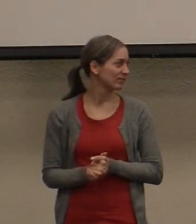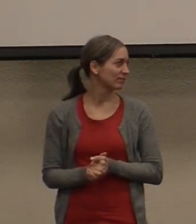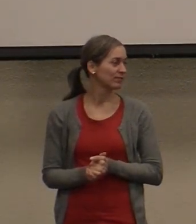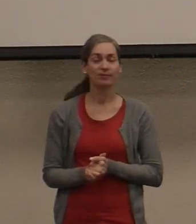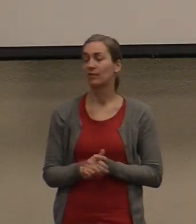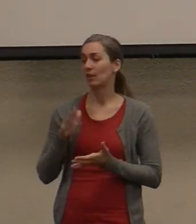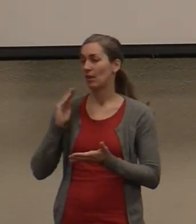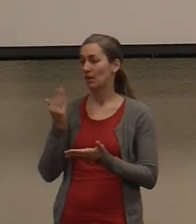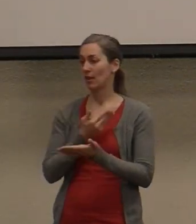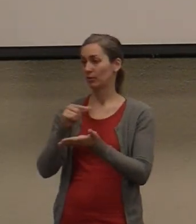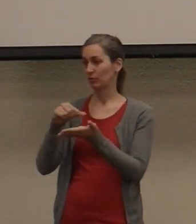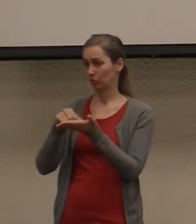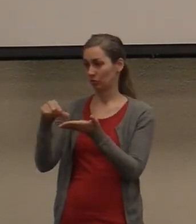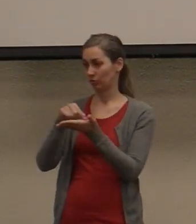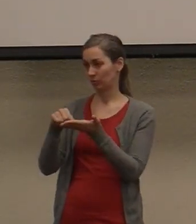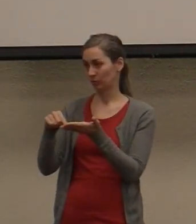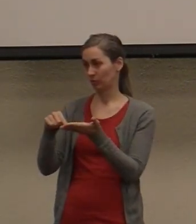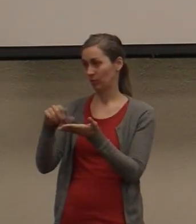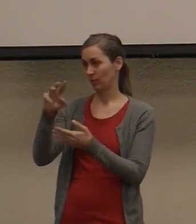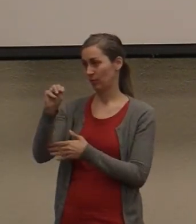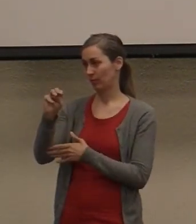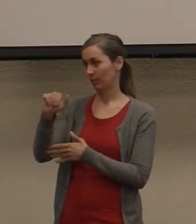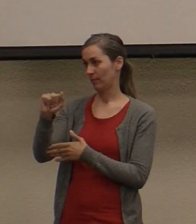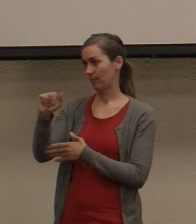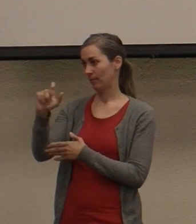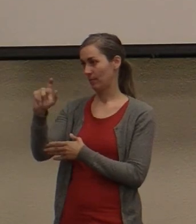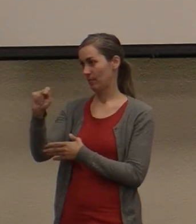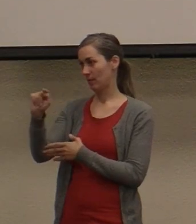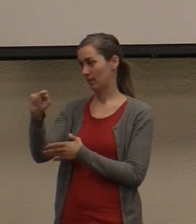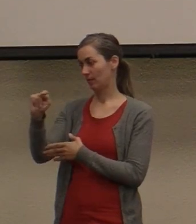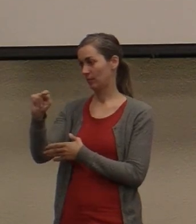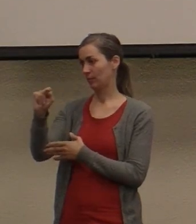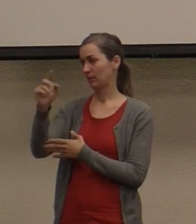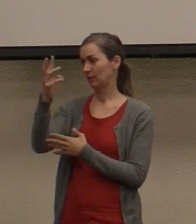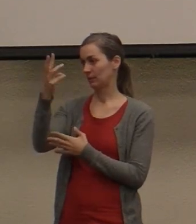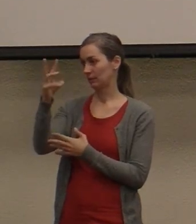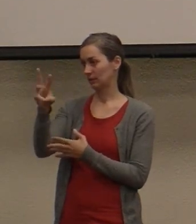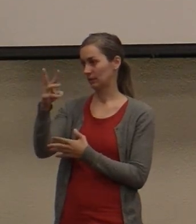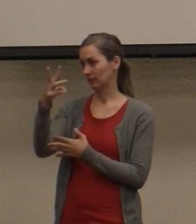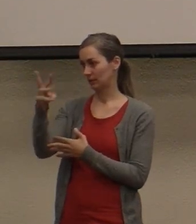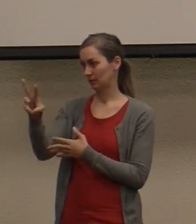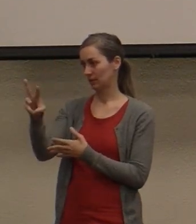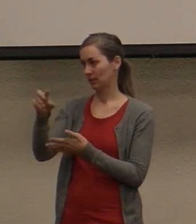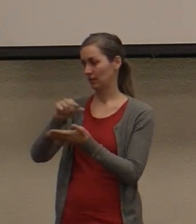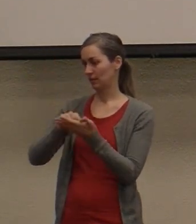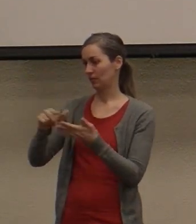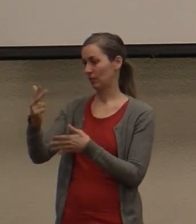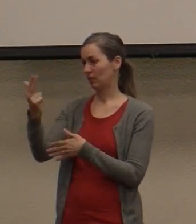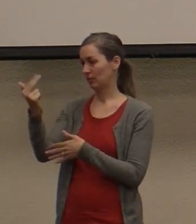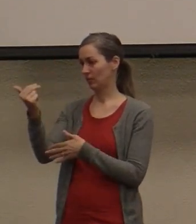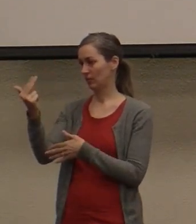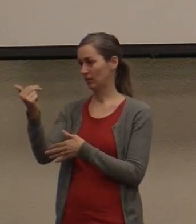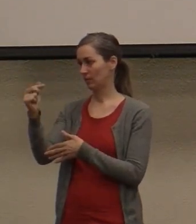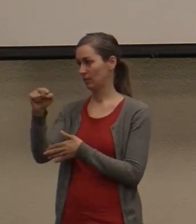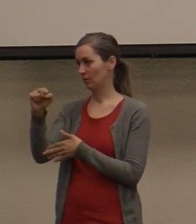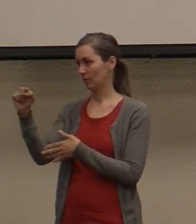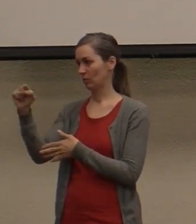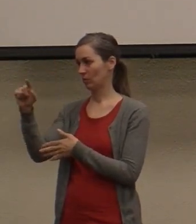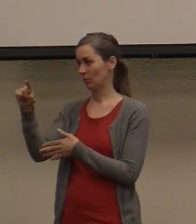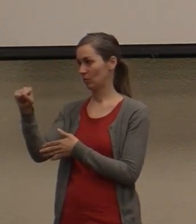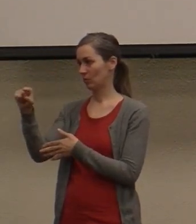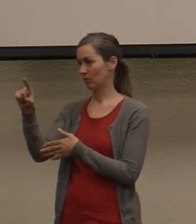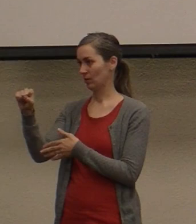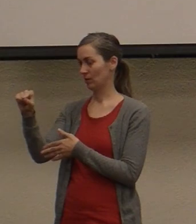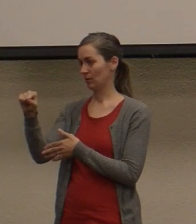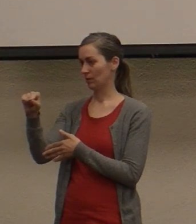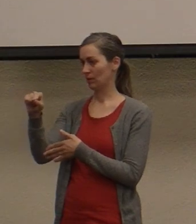Our scripture reading this morning will come from Matthew, chapter 16, verses 13 through 20. I'll be reading from